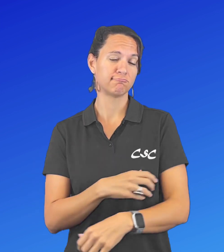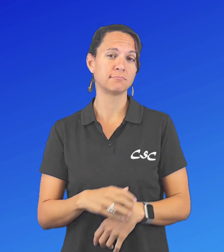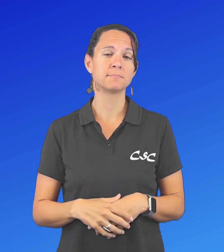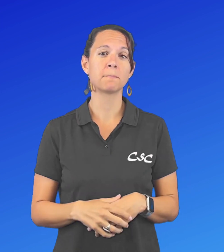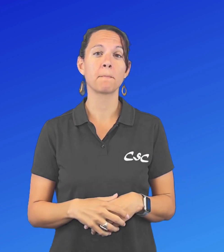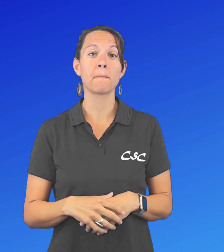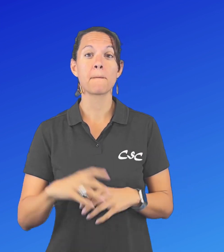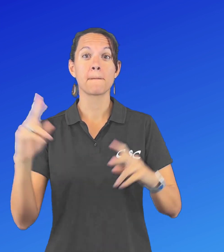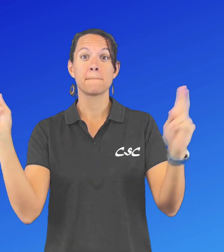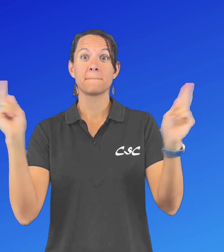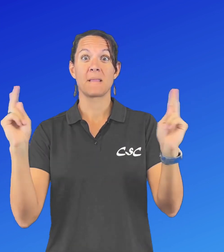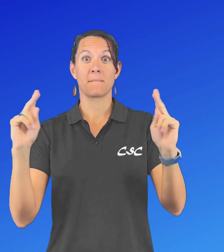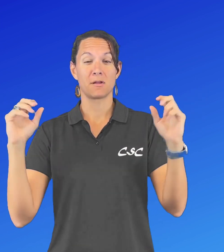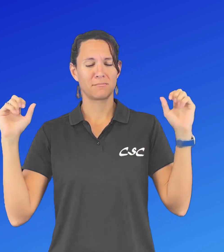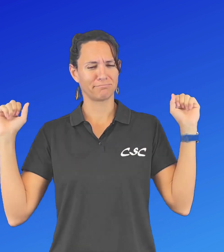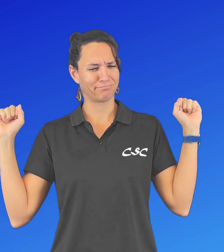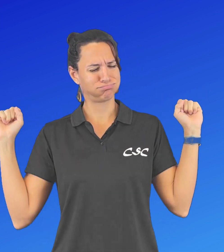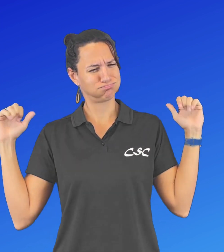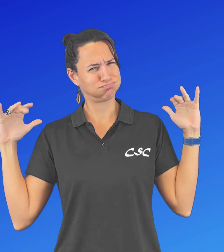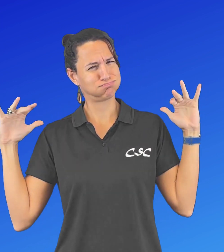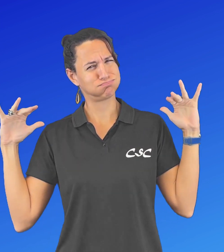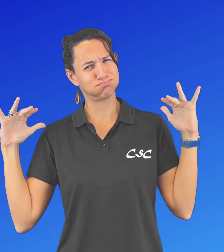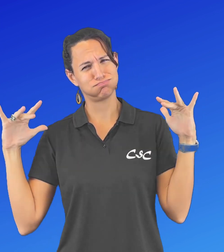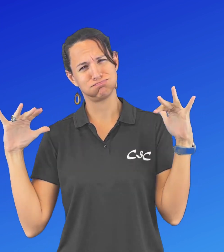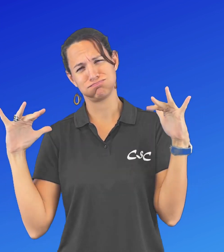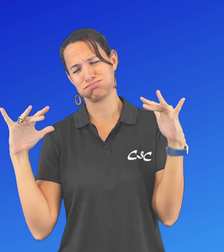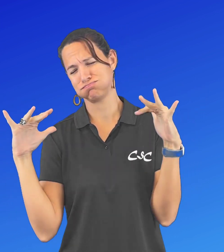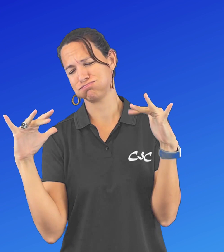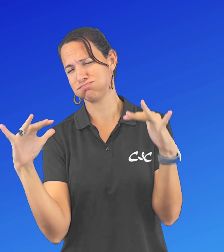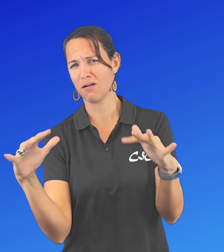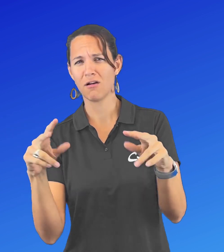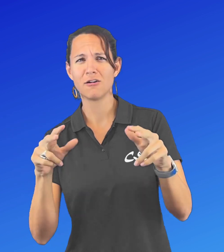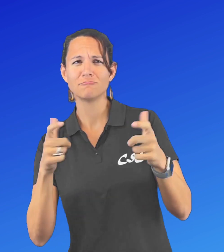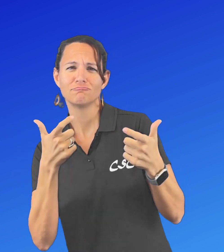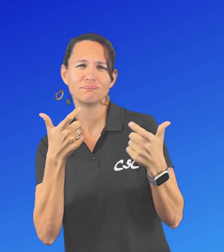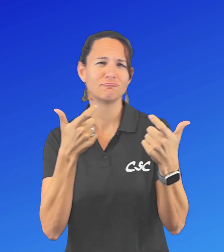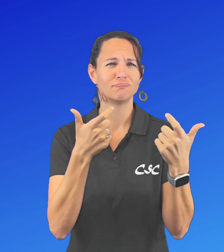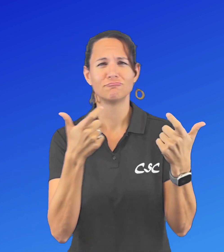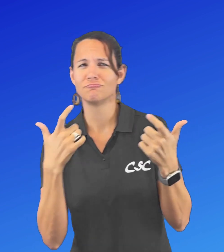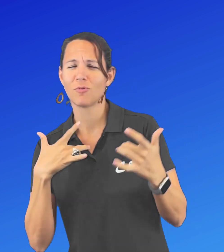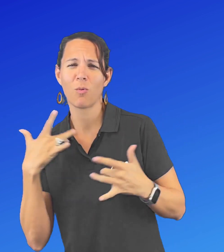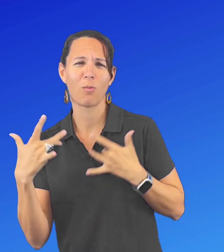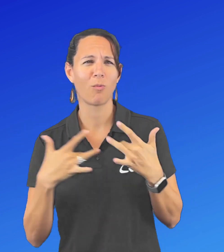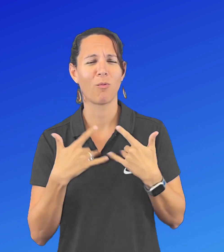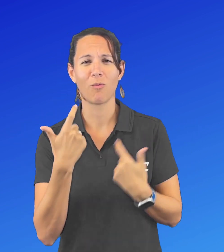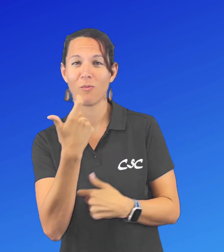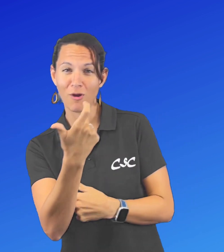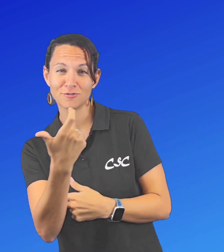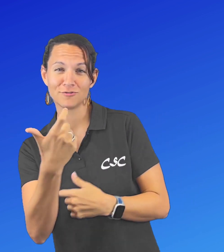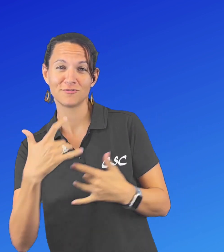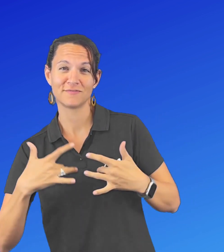Crowds of people gathered, filled with excitement to watch this all-day event.